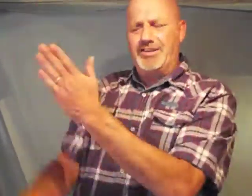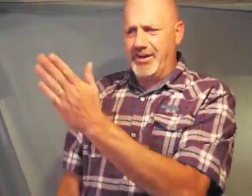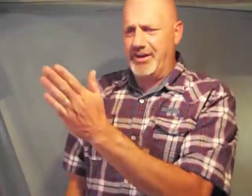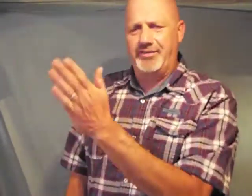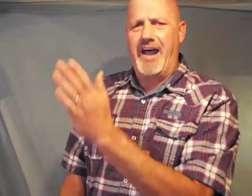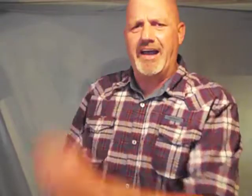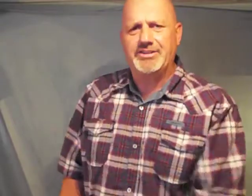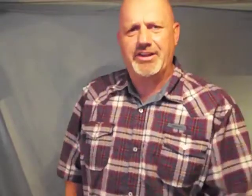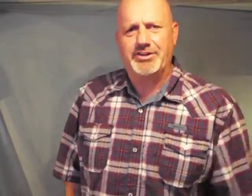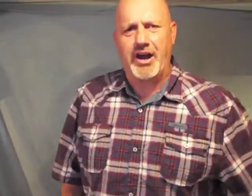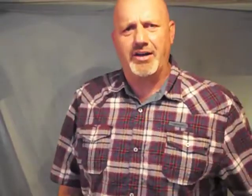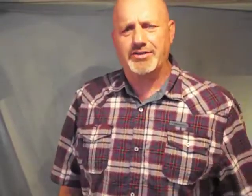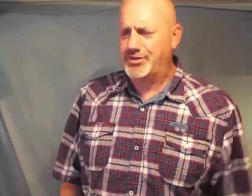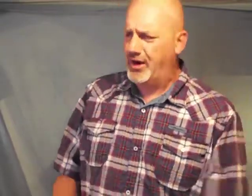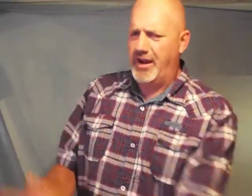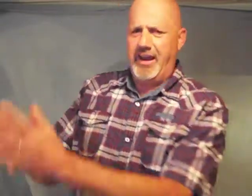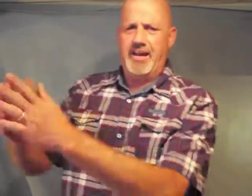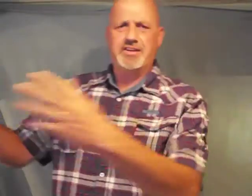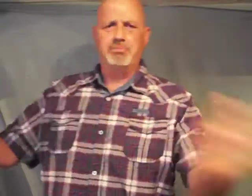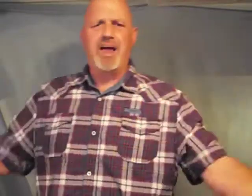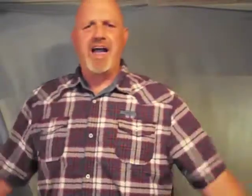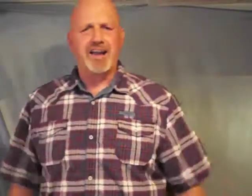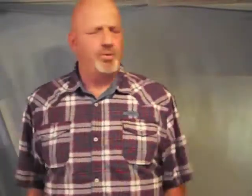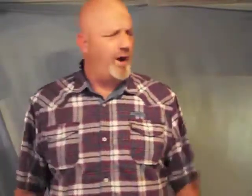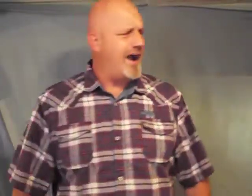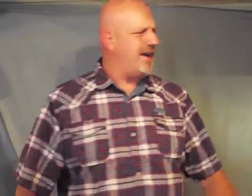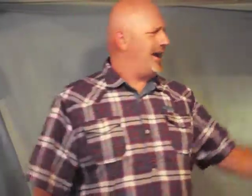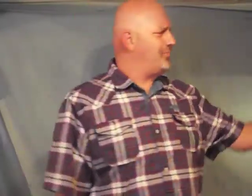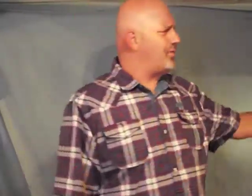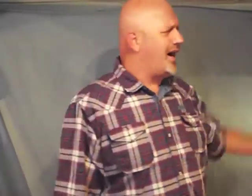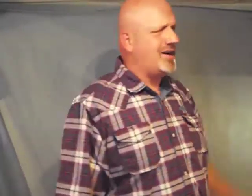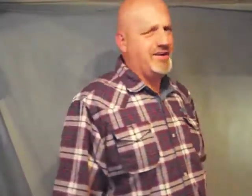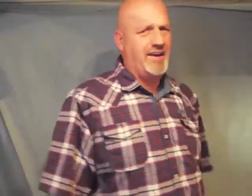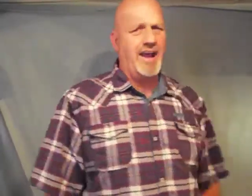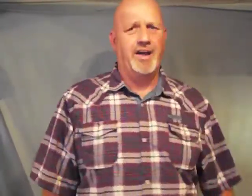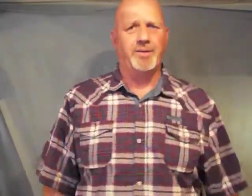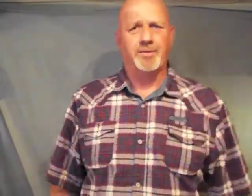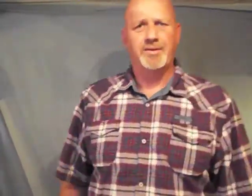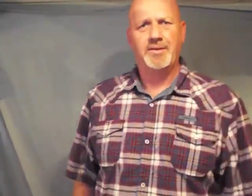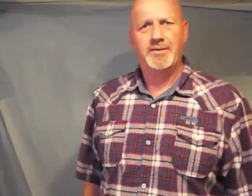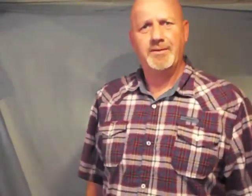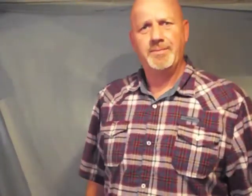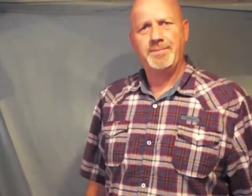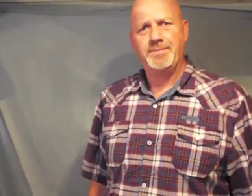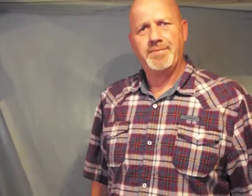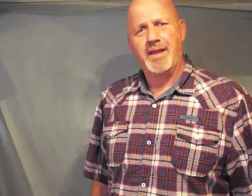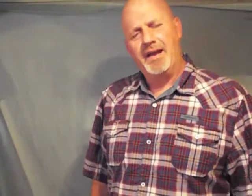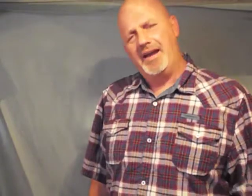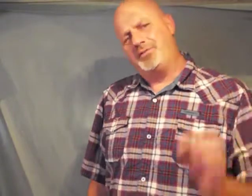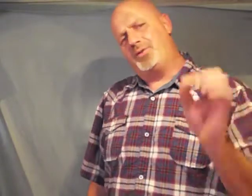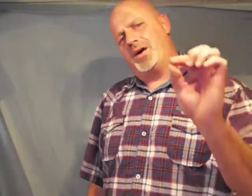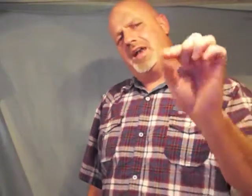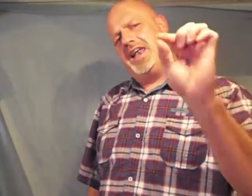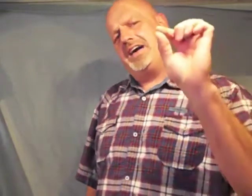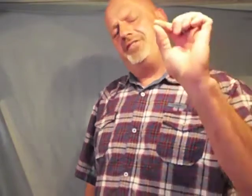divides the church into black and white and brown and yellow if we're living